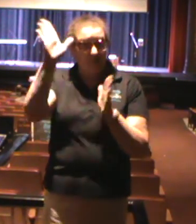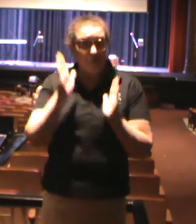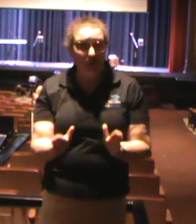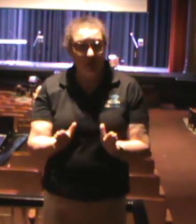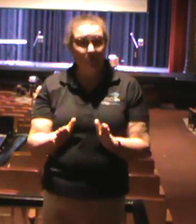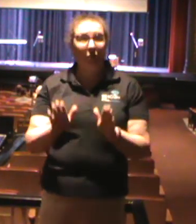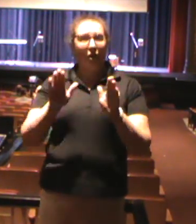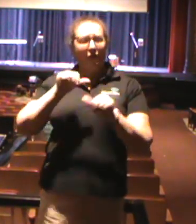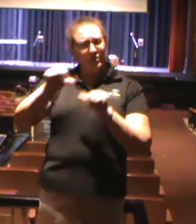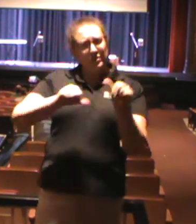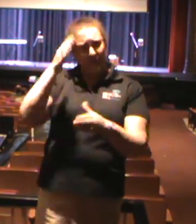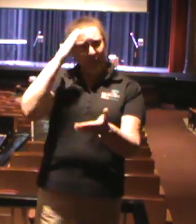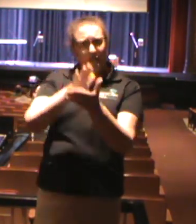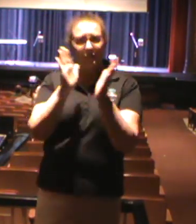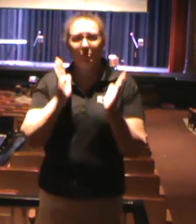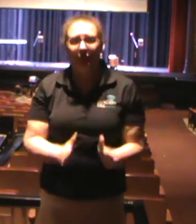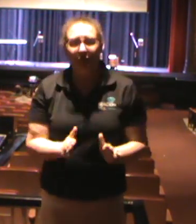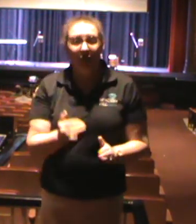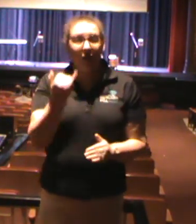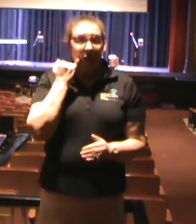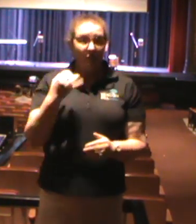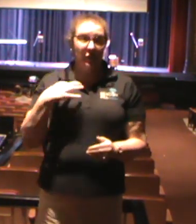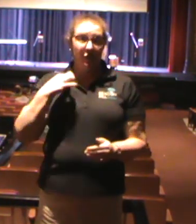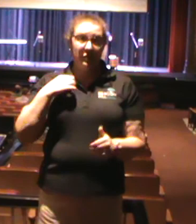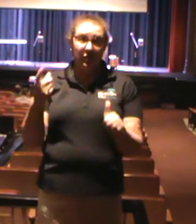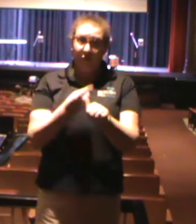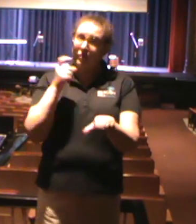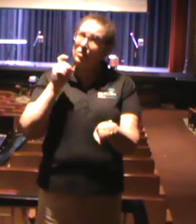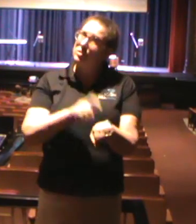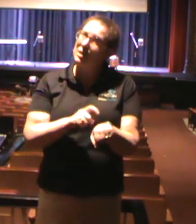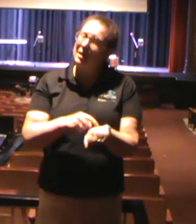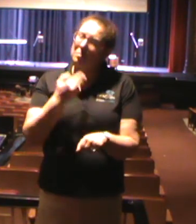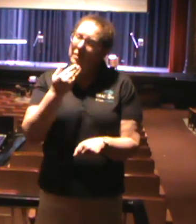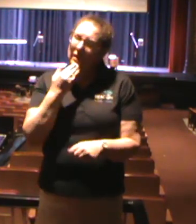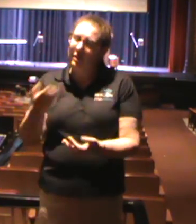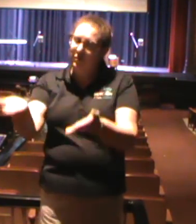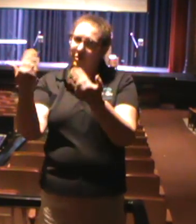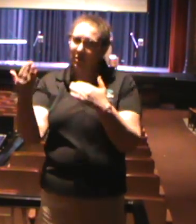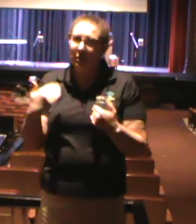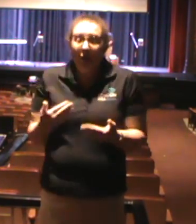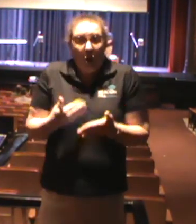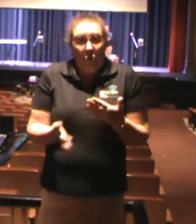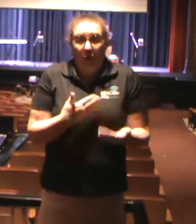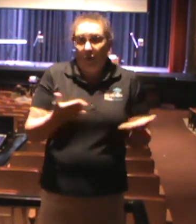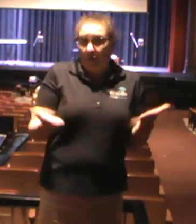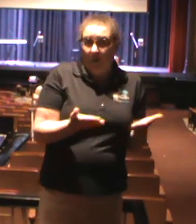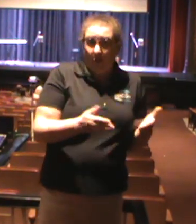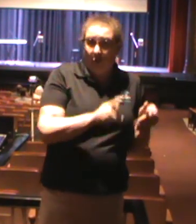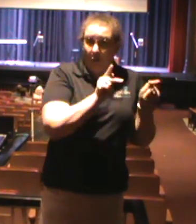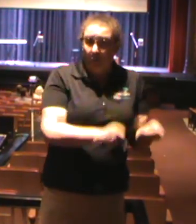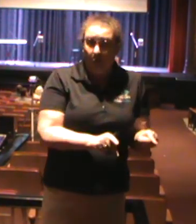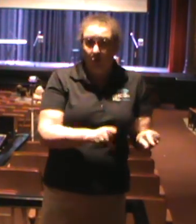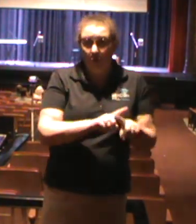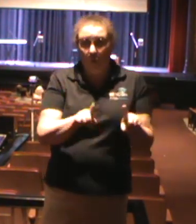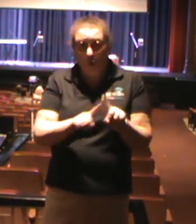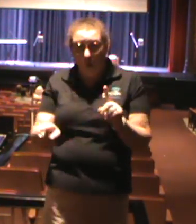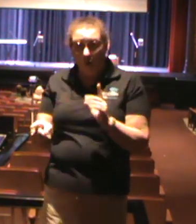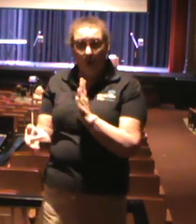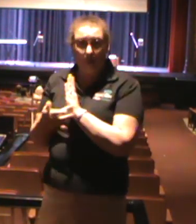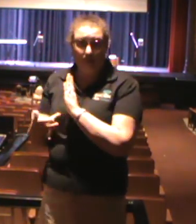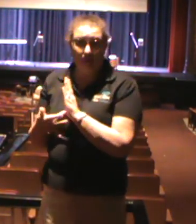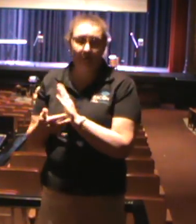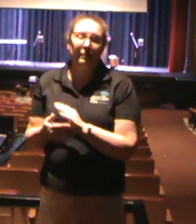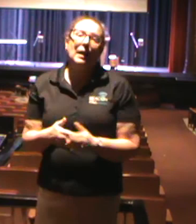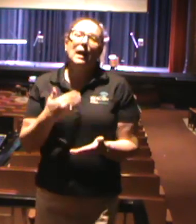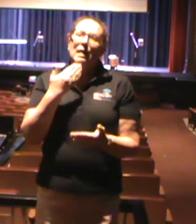so much for joining us, whether or not it's in person or online. I always say, don't know which camera is where, but thank you very much. Thank you for coming out and worshiping